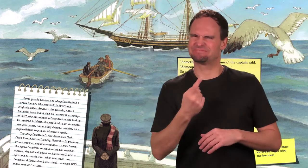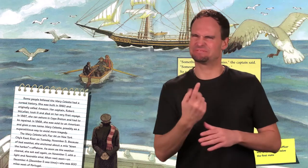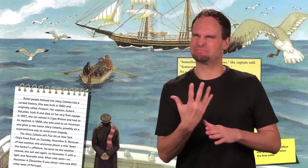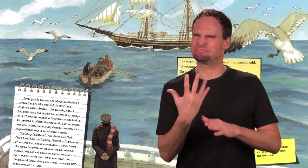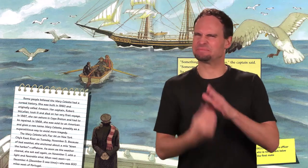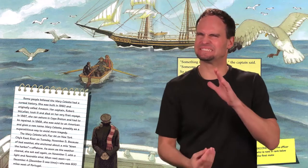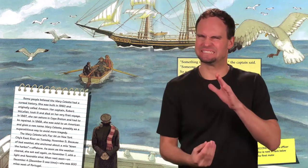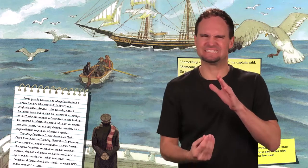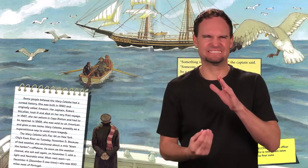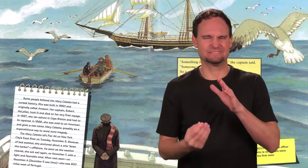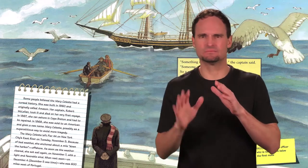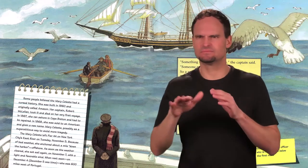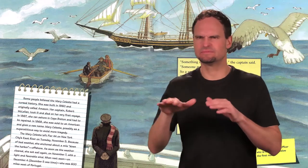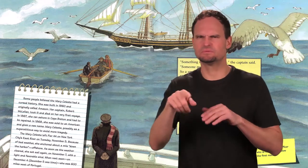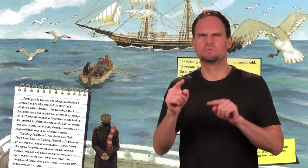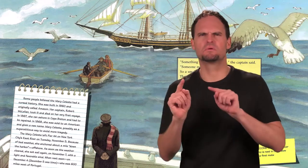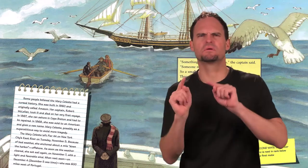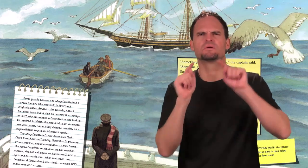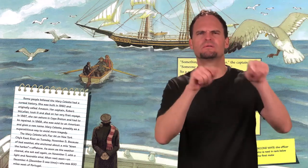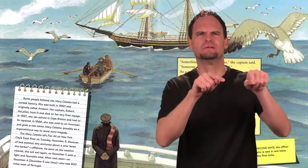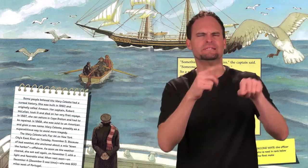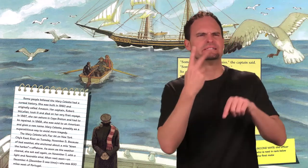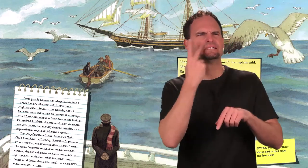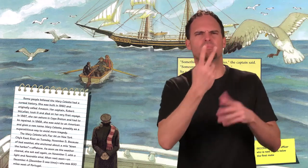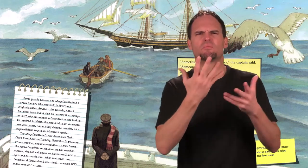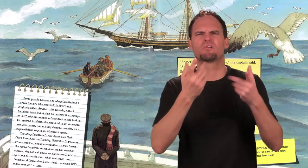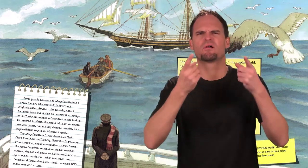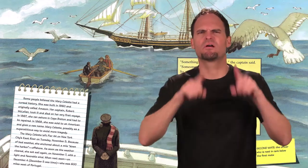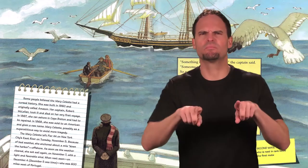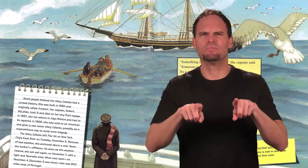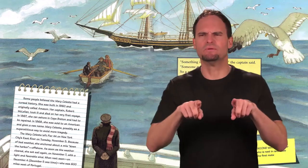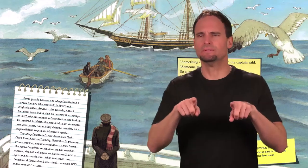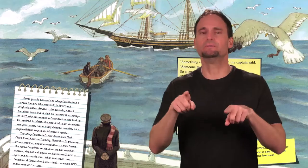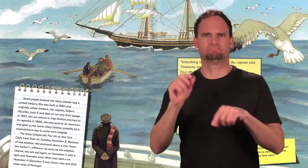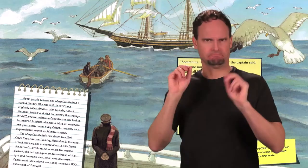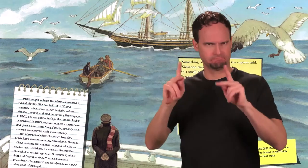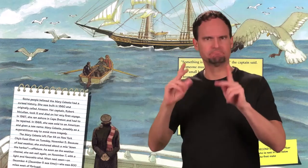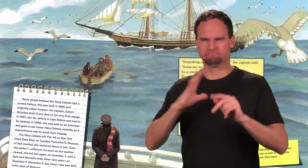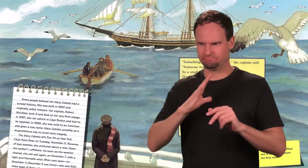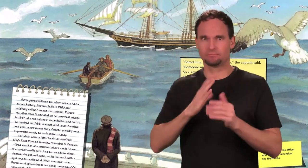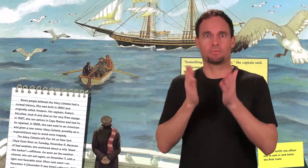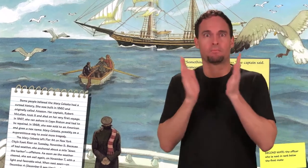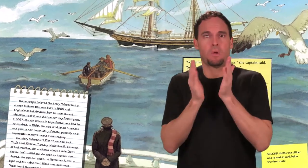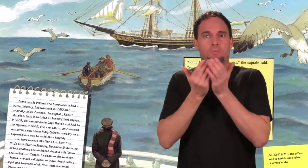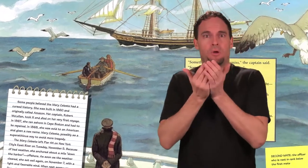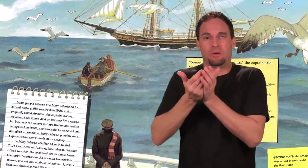Something is definitely amiss, the captain said. Someone must go over and see.